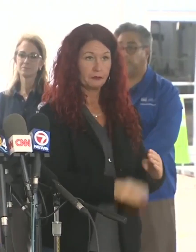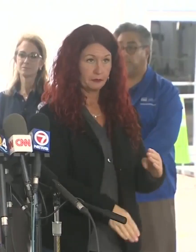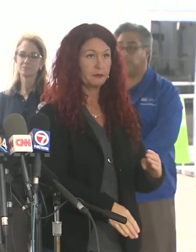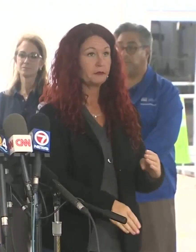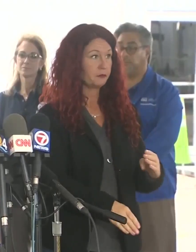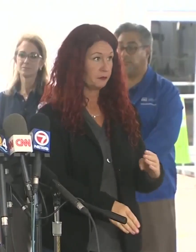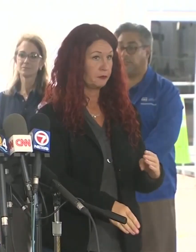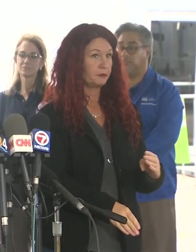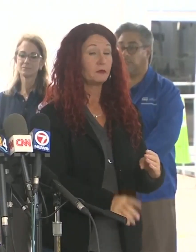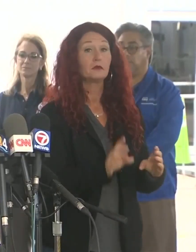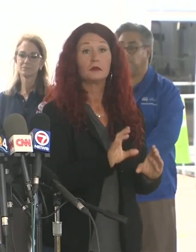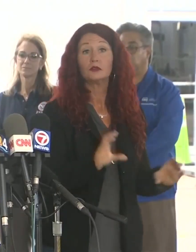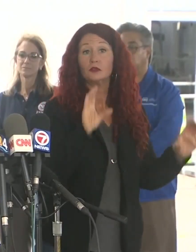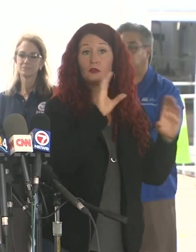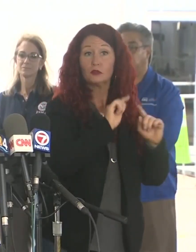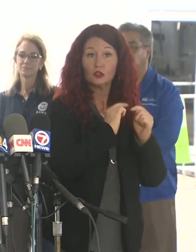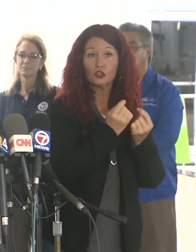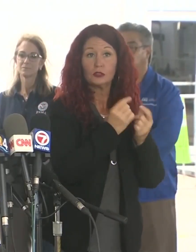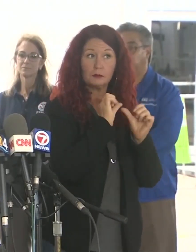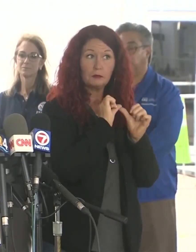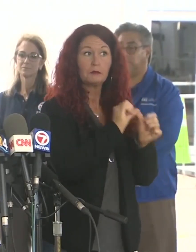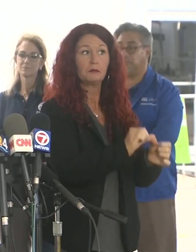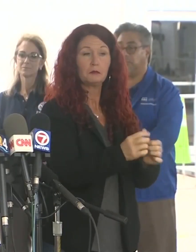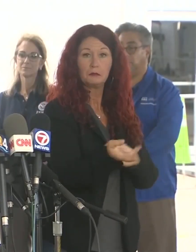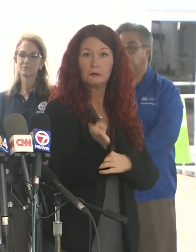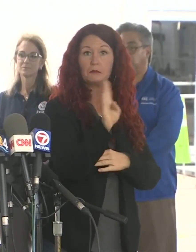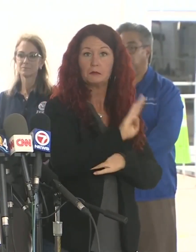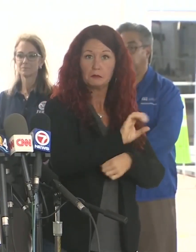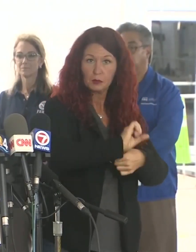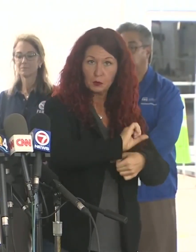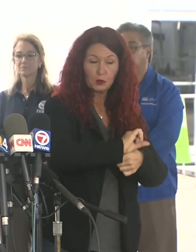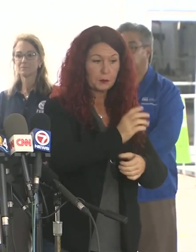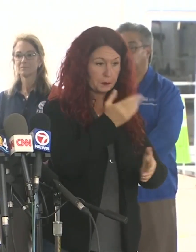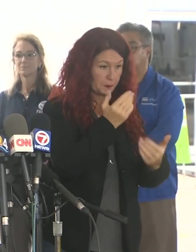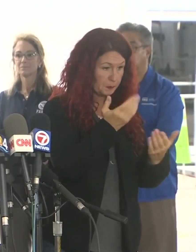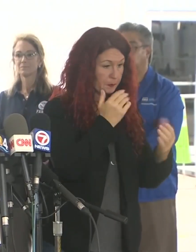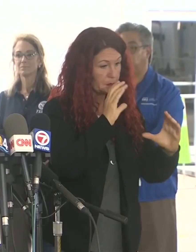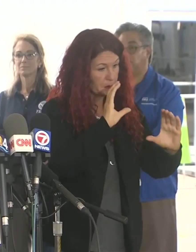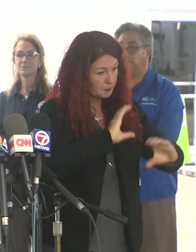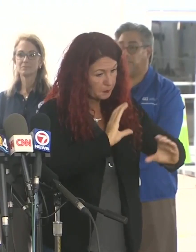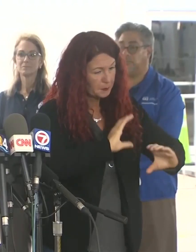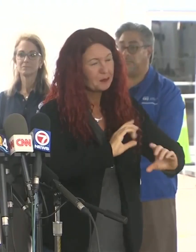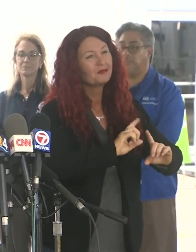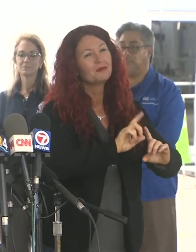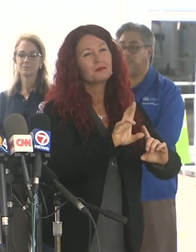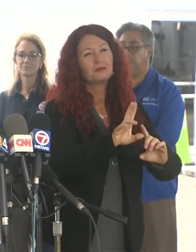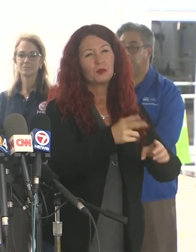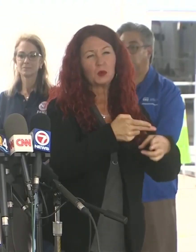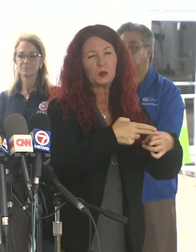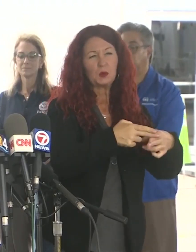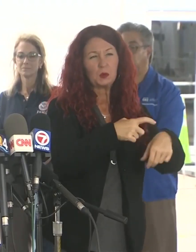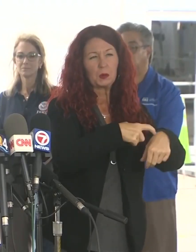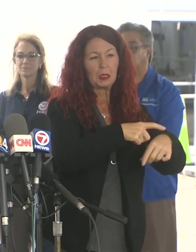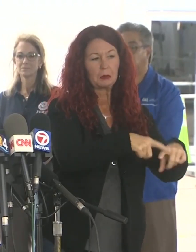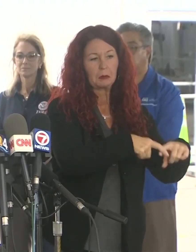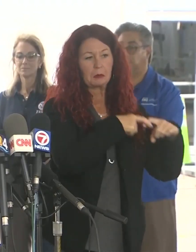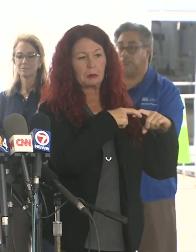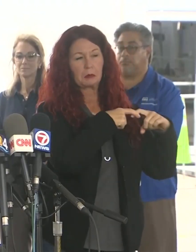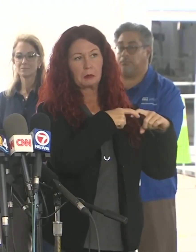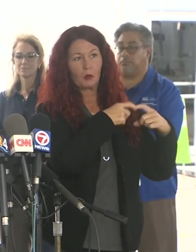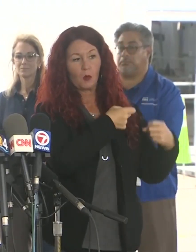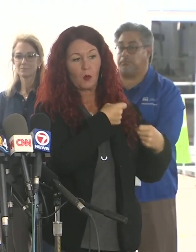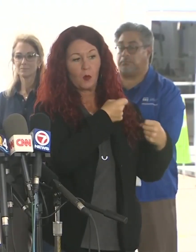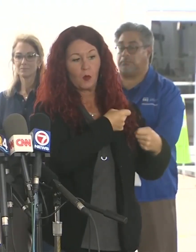Search and Rescue continued their operation today, except they were forced to pause for a little bit about two hours